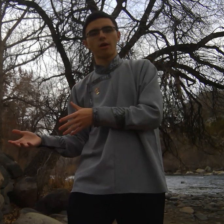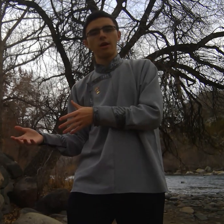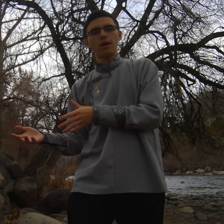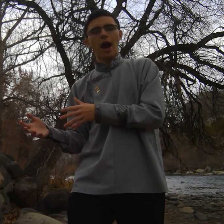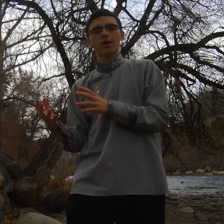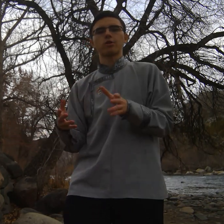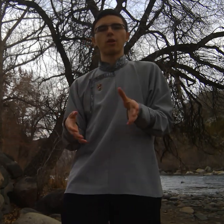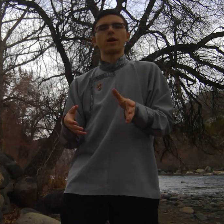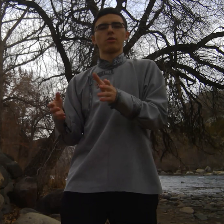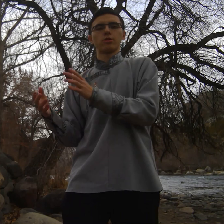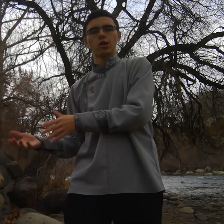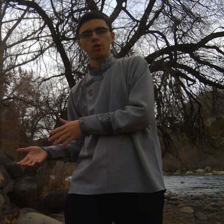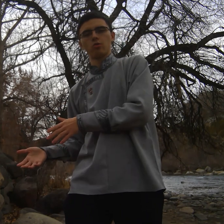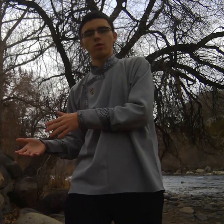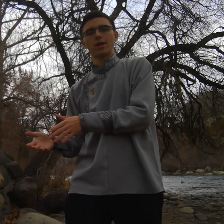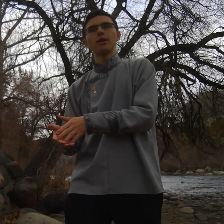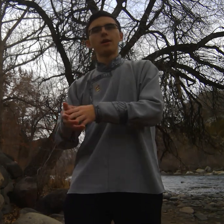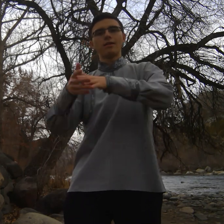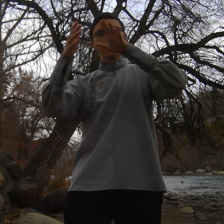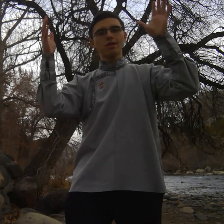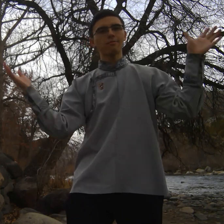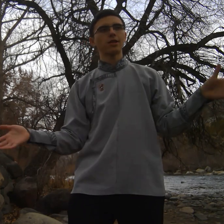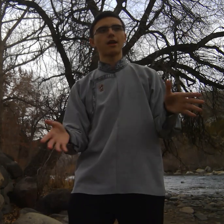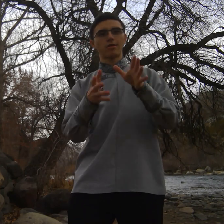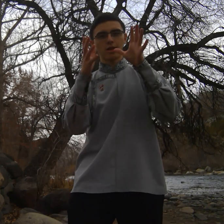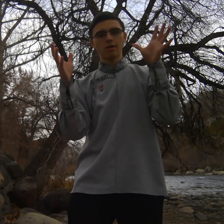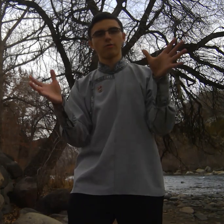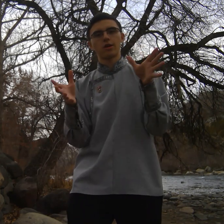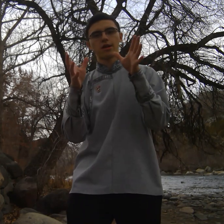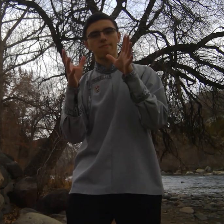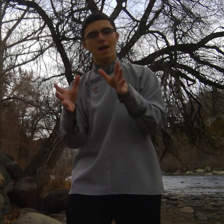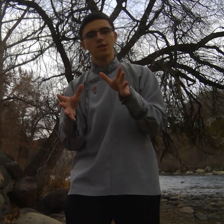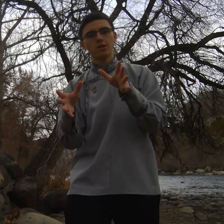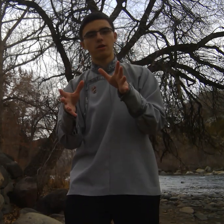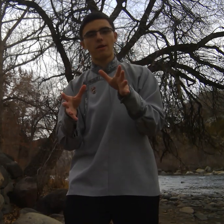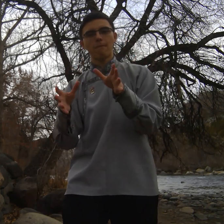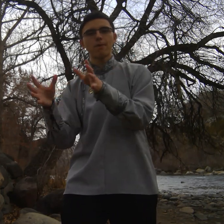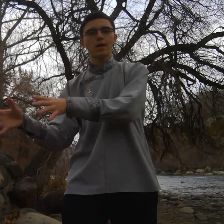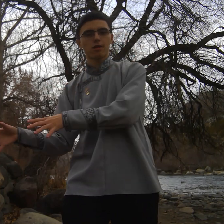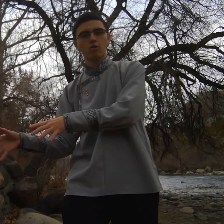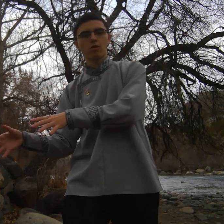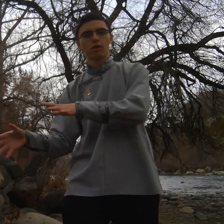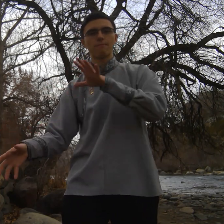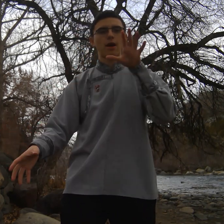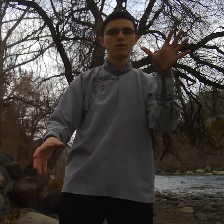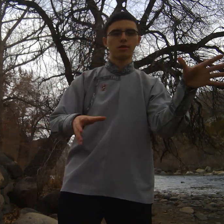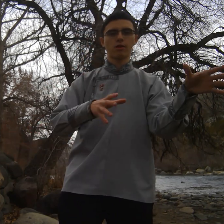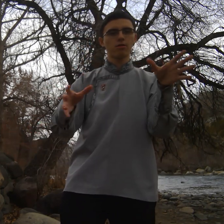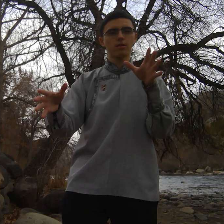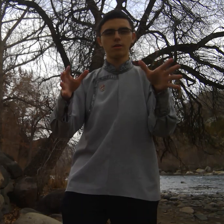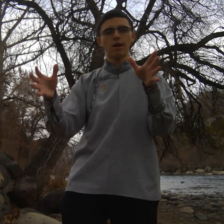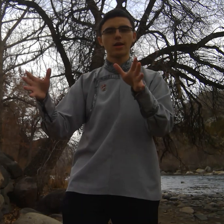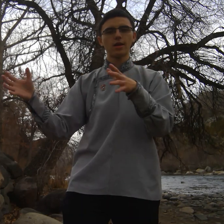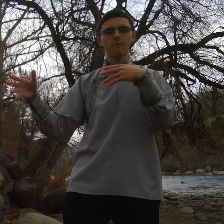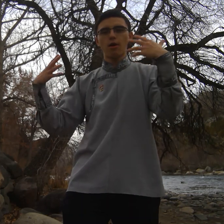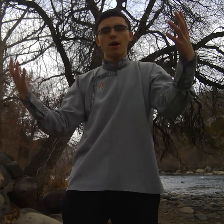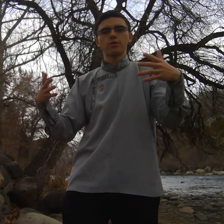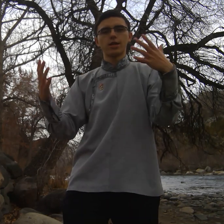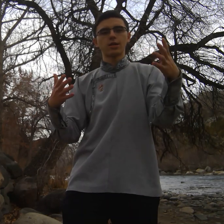I could go there too and that's something that I think is really special about Peace Corps compared to certain study abroad or teaching